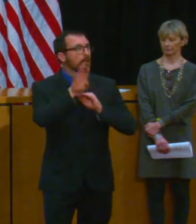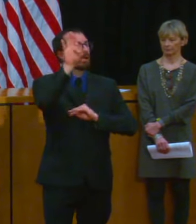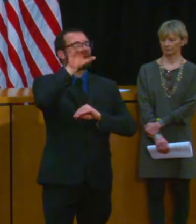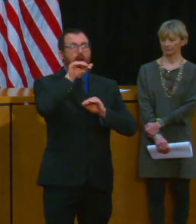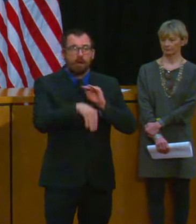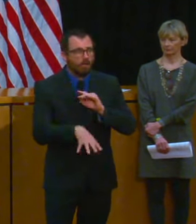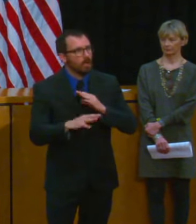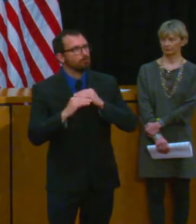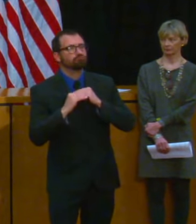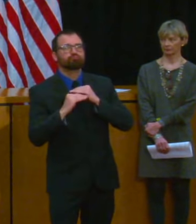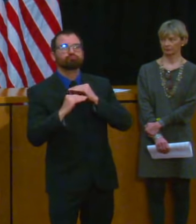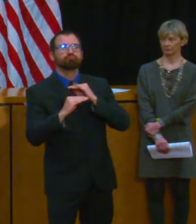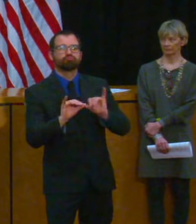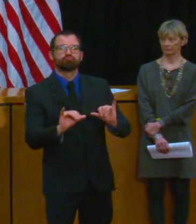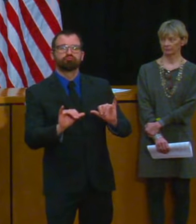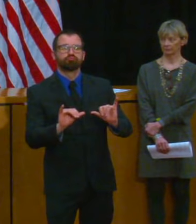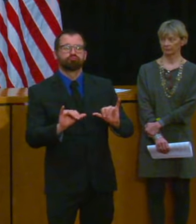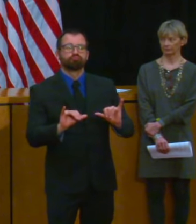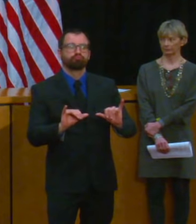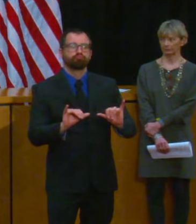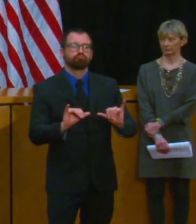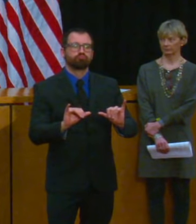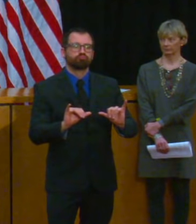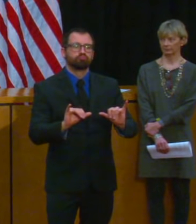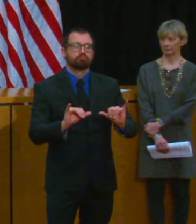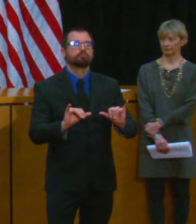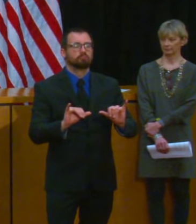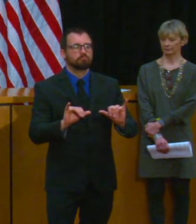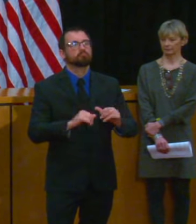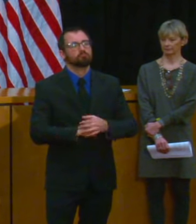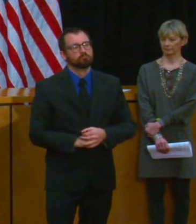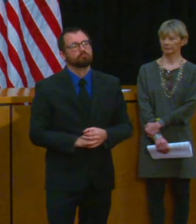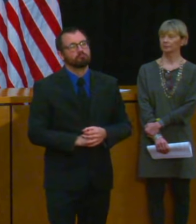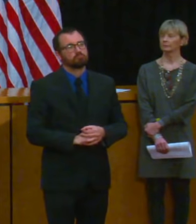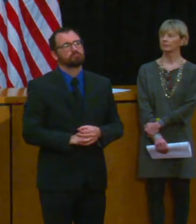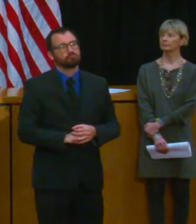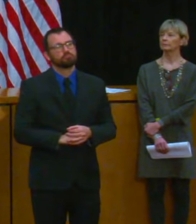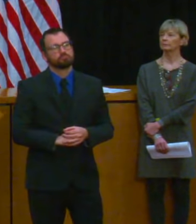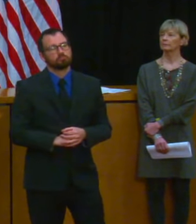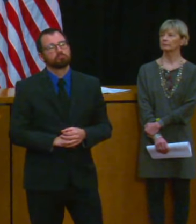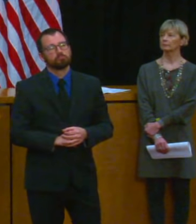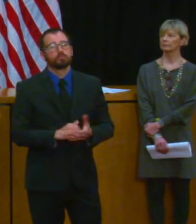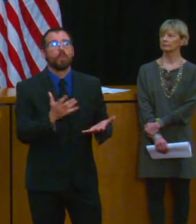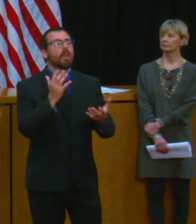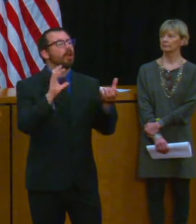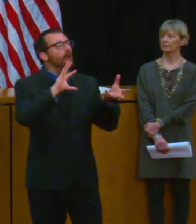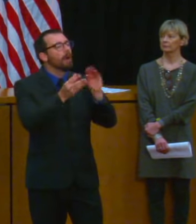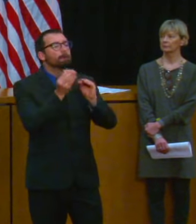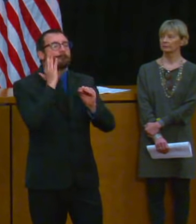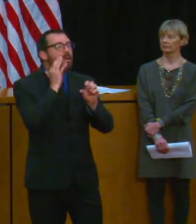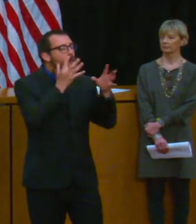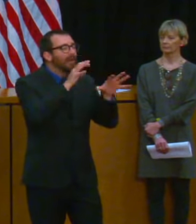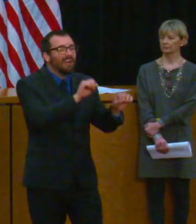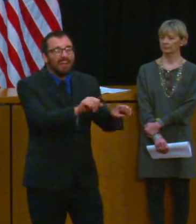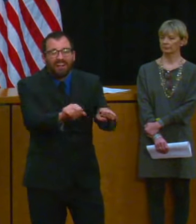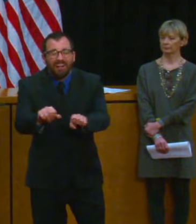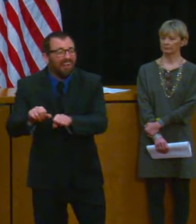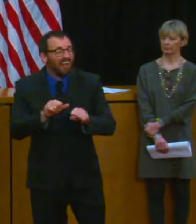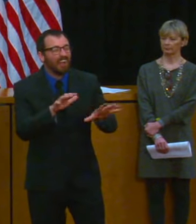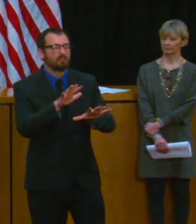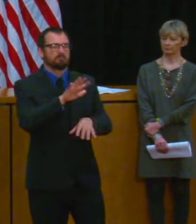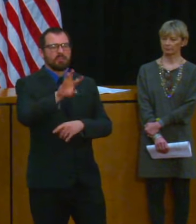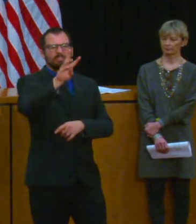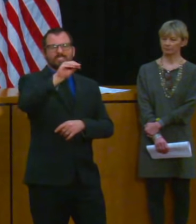around six percent while we're watching for that downward trend that many people talk about not just here but in many other